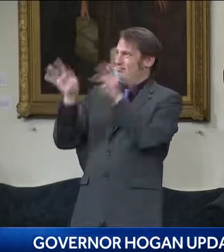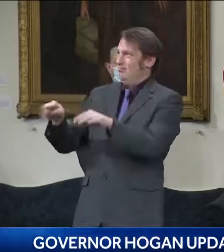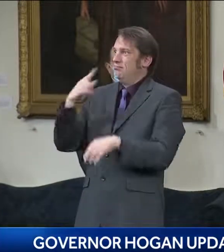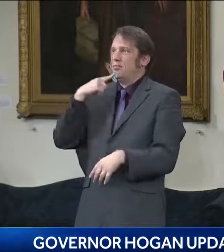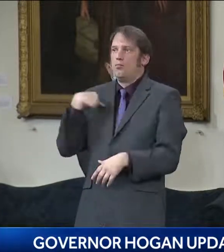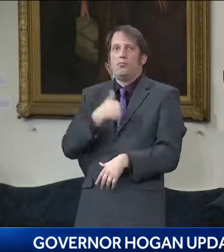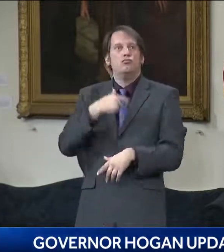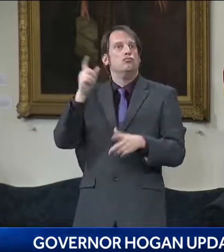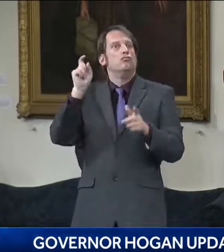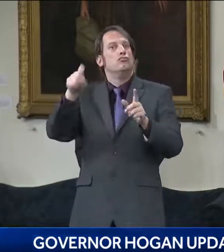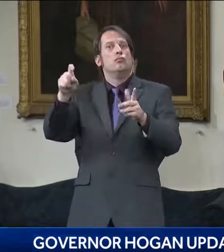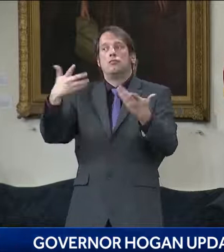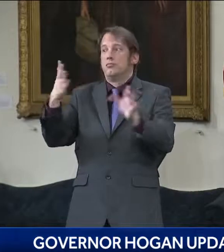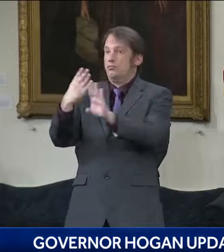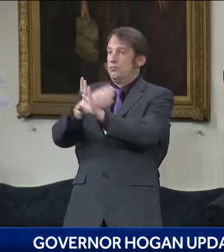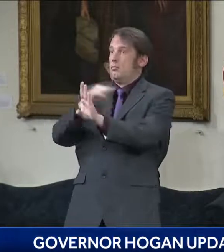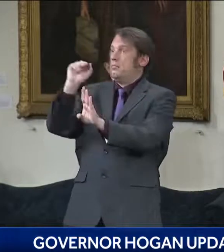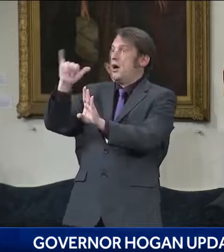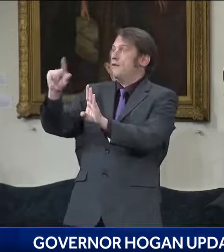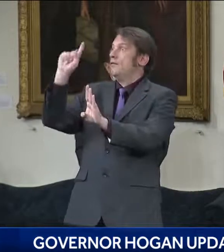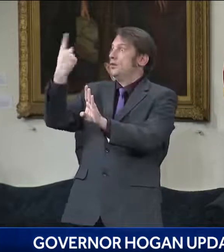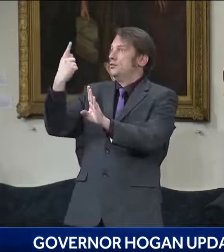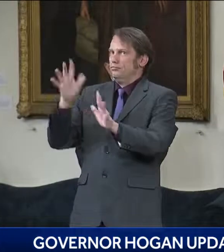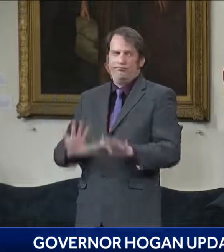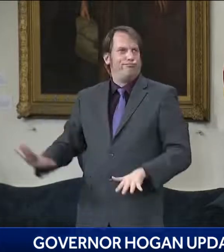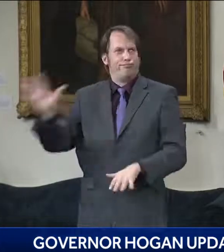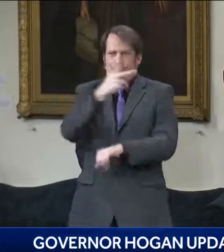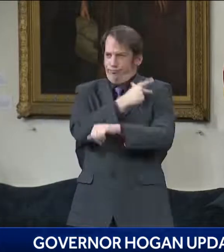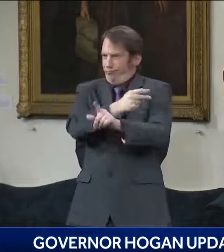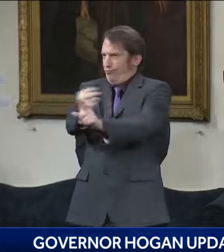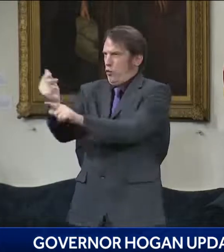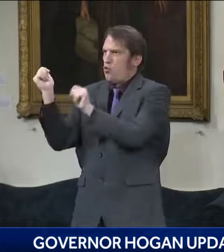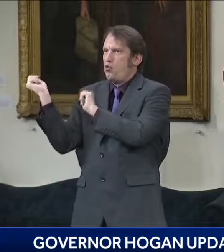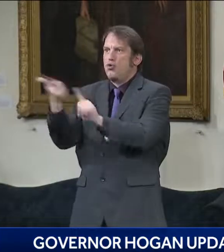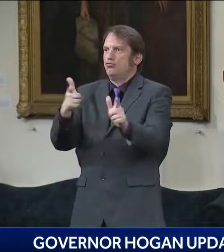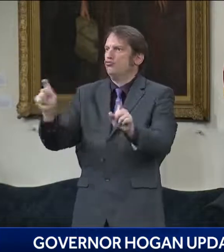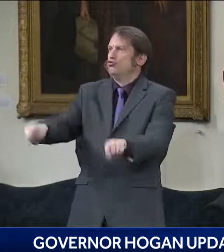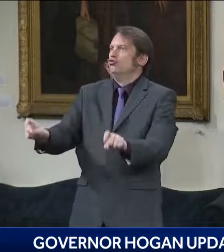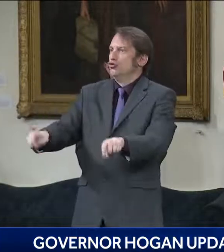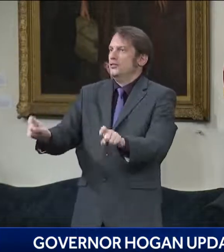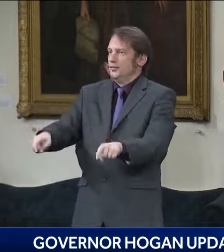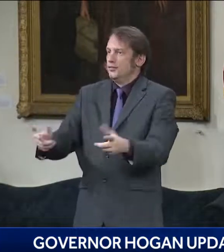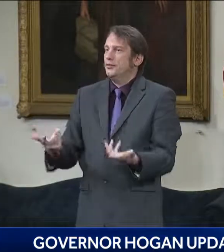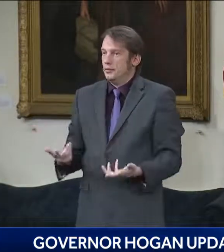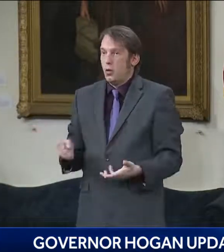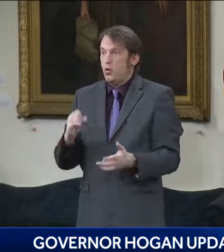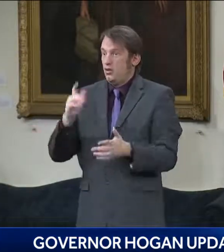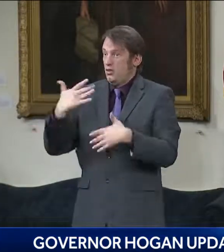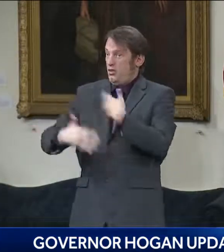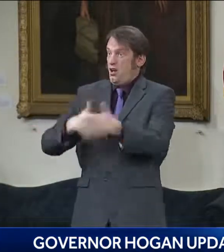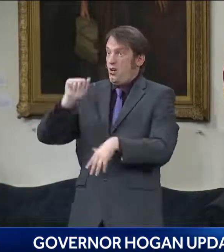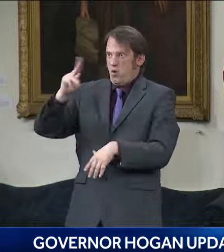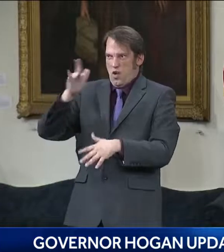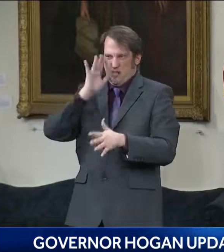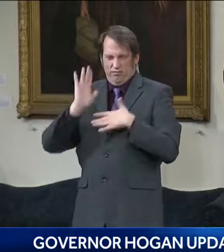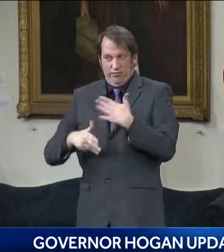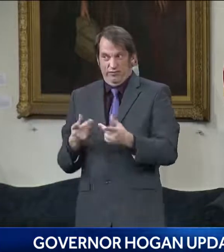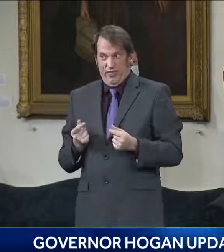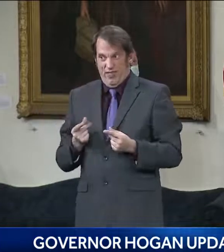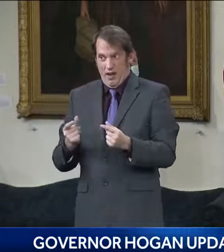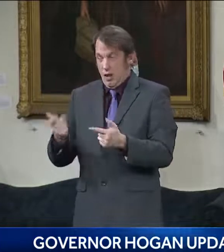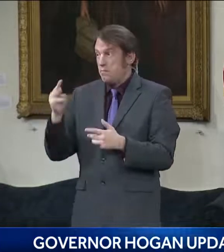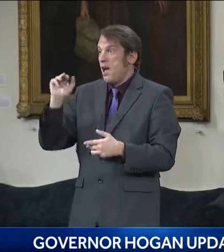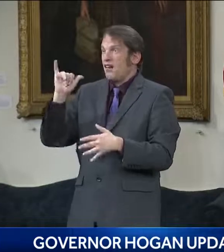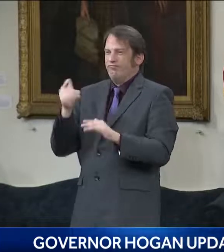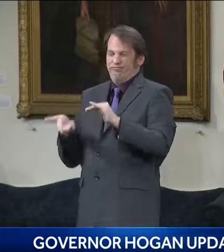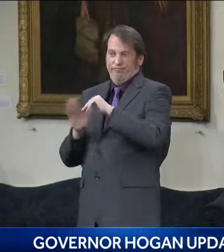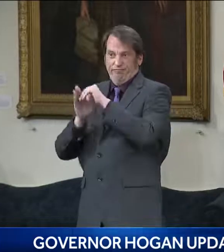everybody by then because they won't have the vaccines. That's going to, it's going to ramp up dramatically in April and then more in May. May 1st is when you can start to, you know,